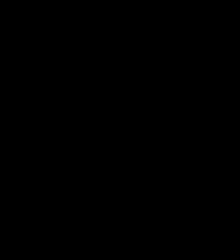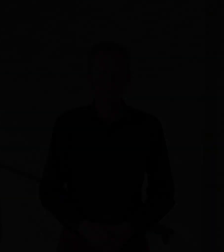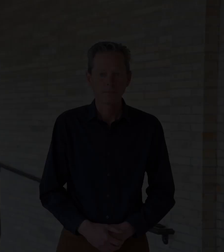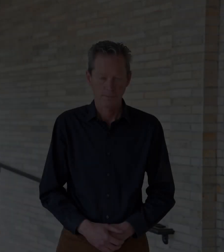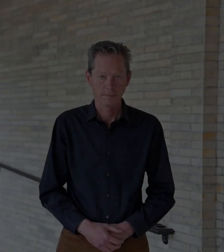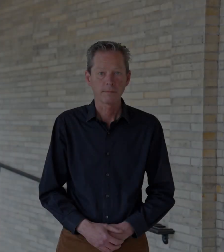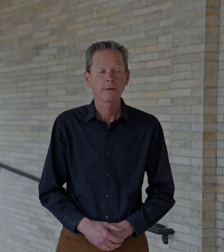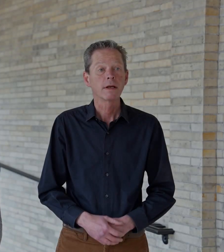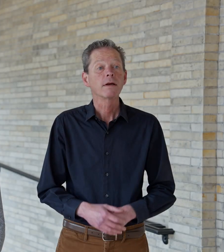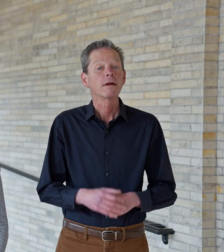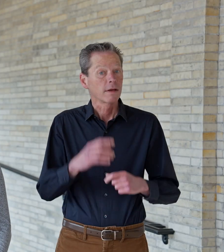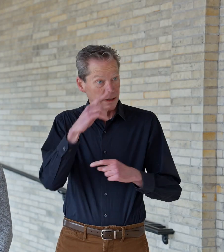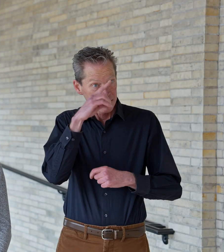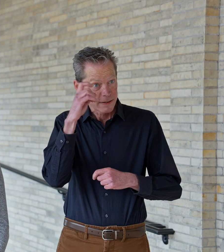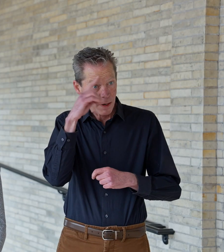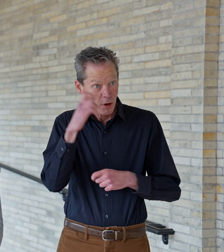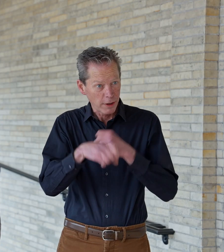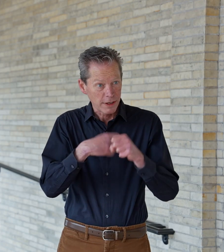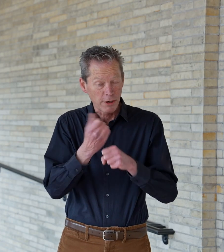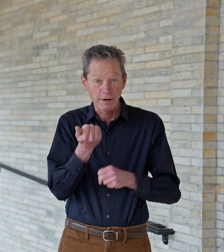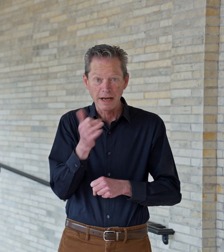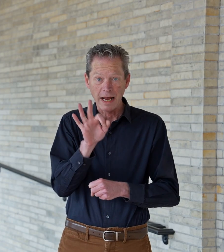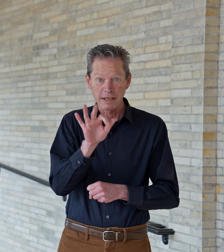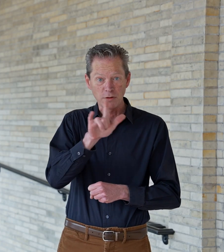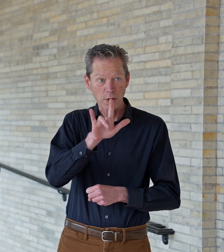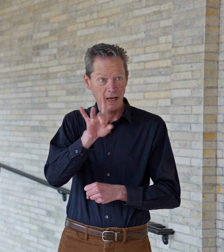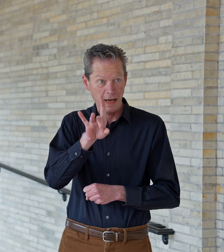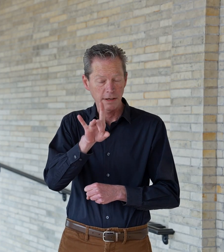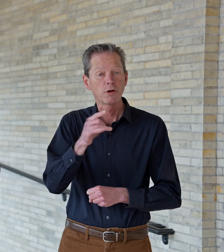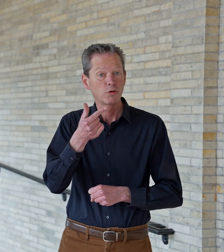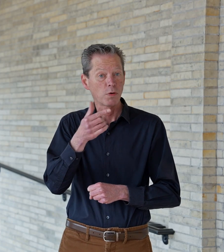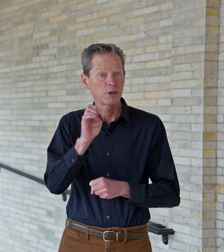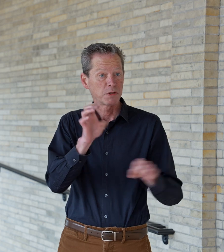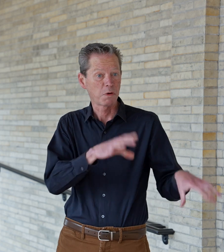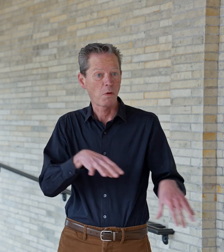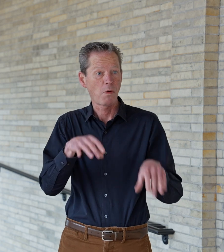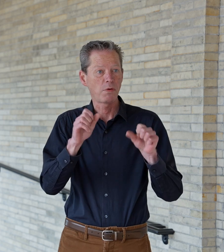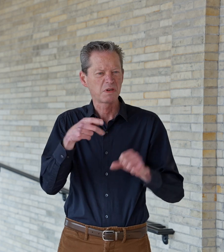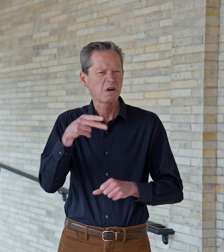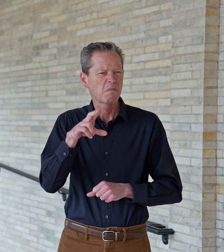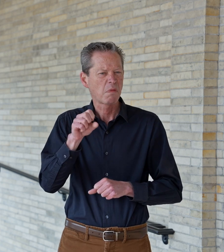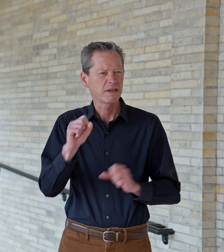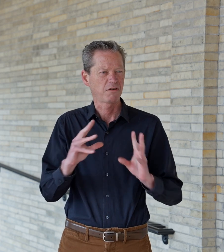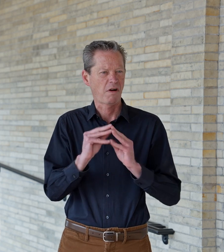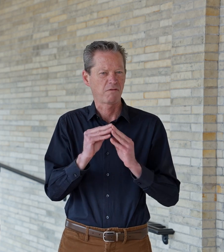In the summer of 1928, George Eastman hosted a press conference here with Thomas Edison.